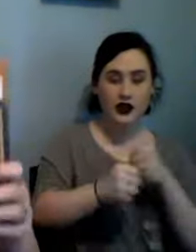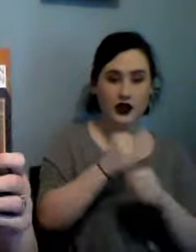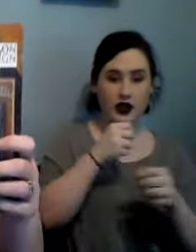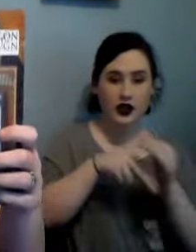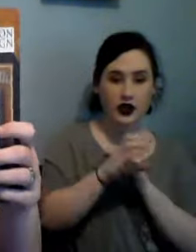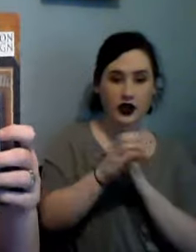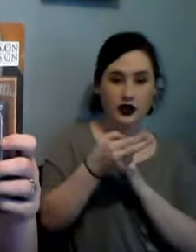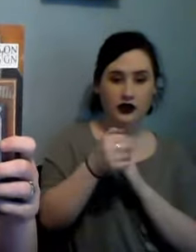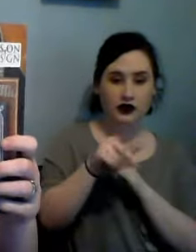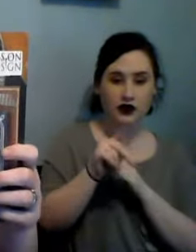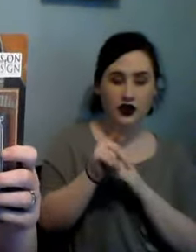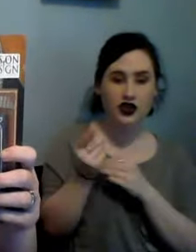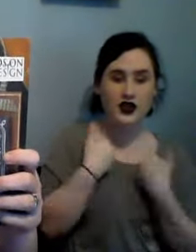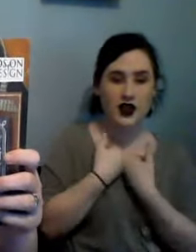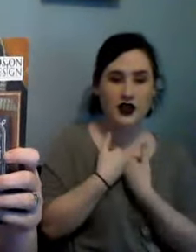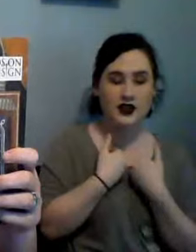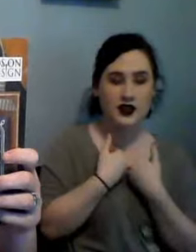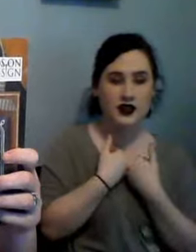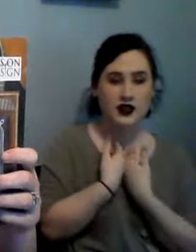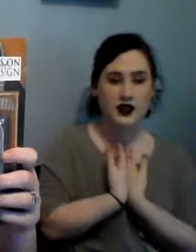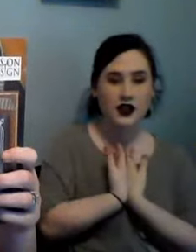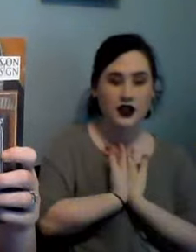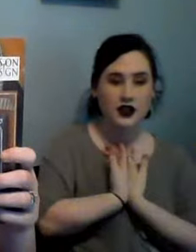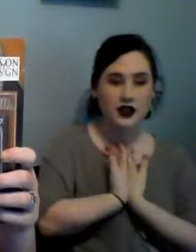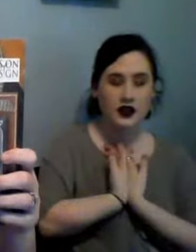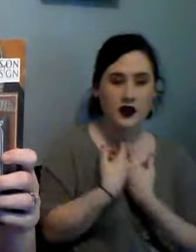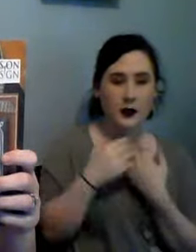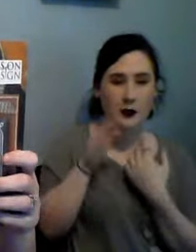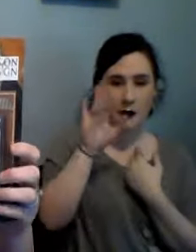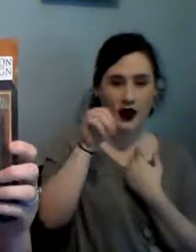this is by hands on design I have January